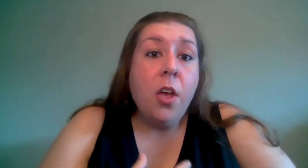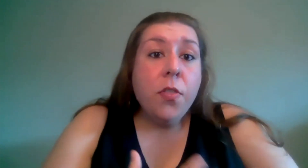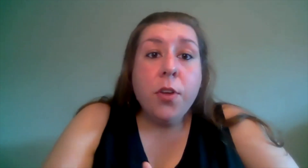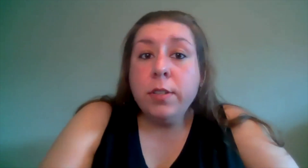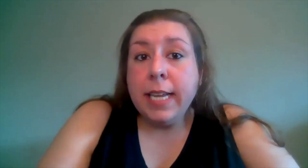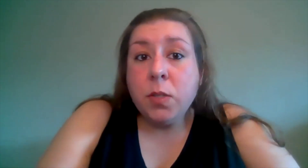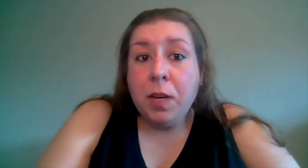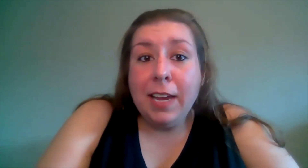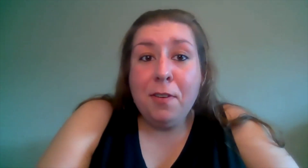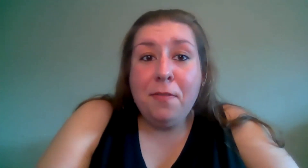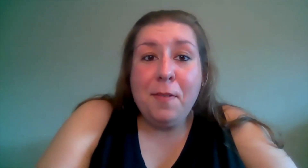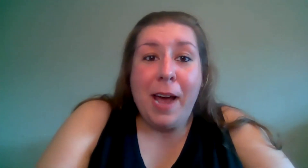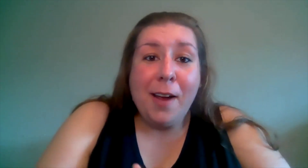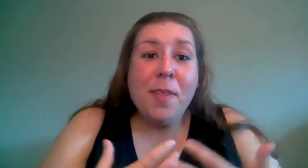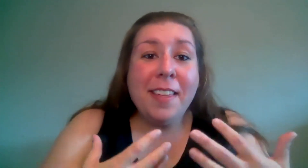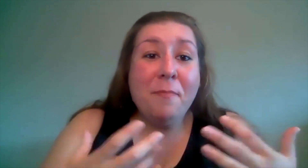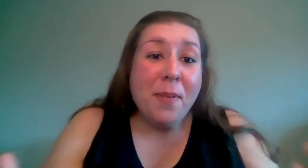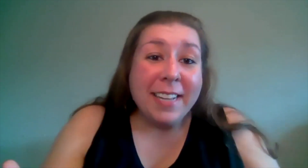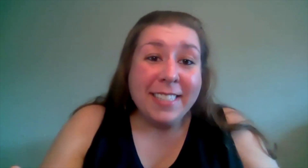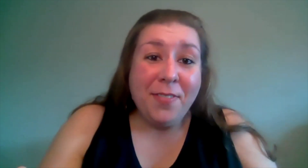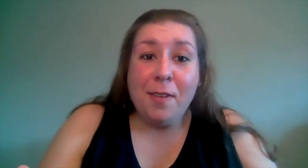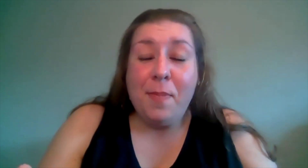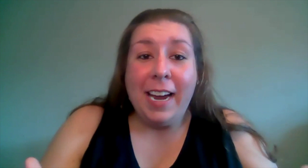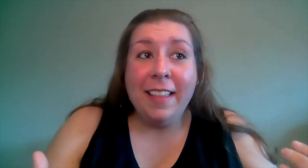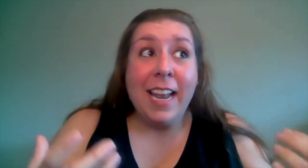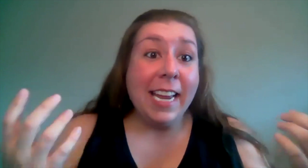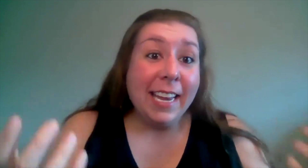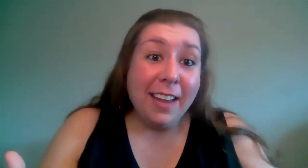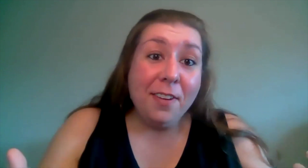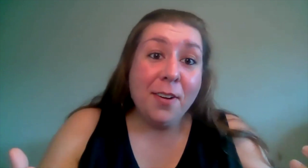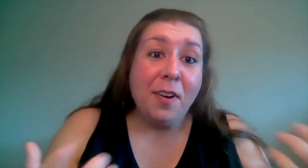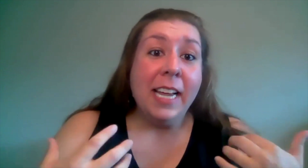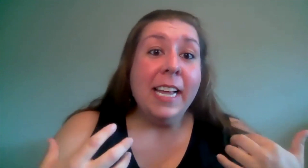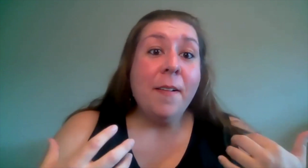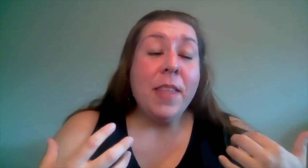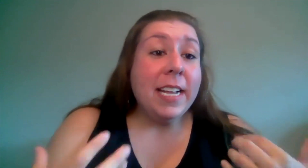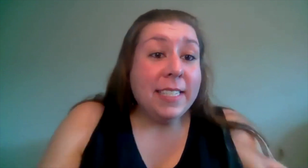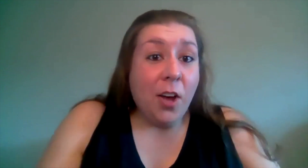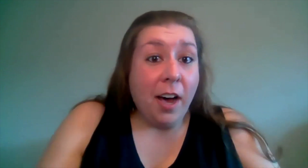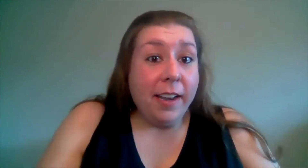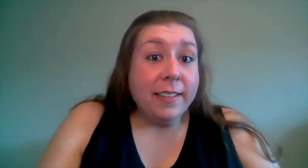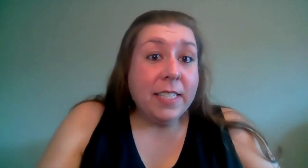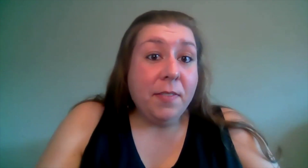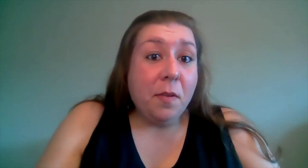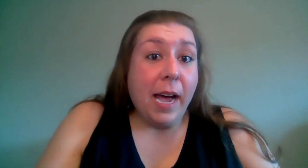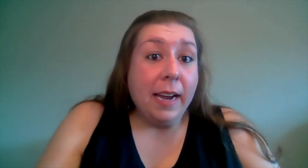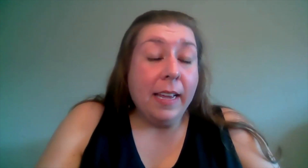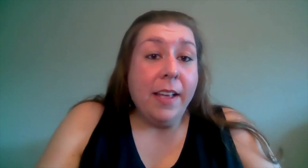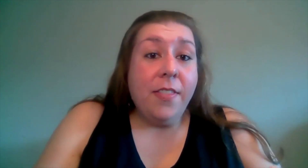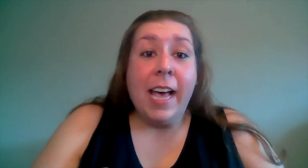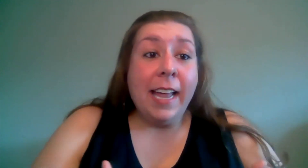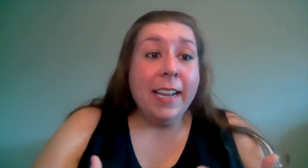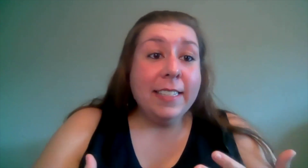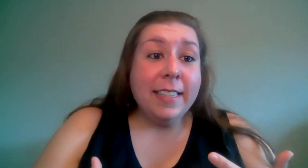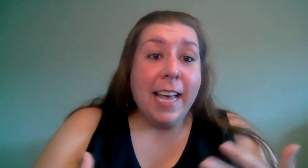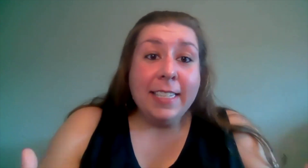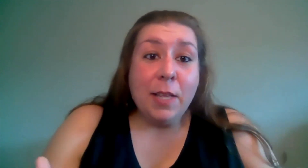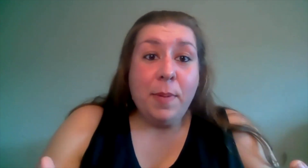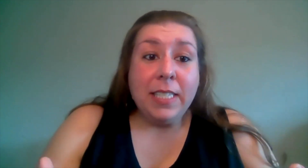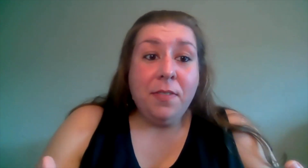those things we can give you feedback but the best feedback that i can give you is the audience feedback that is that is the best